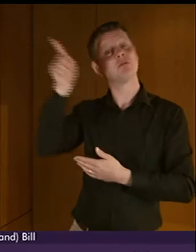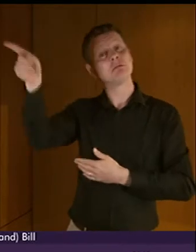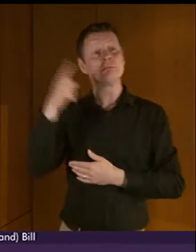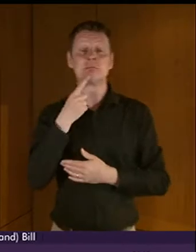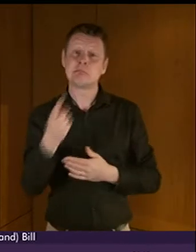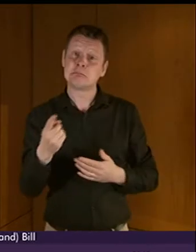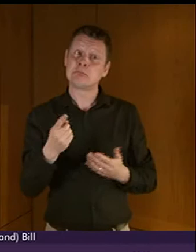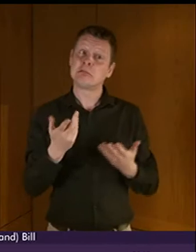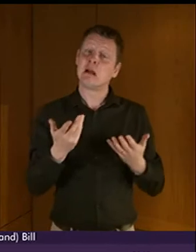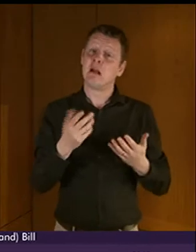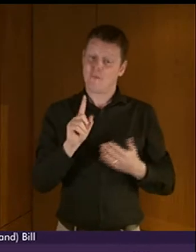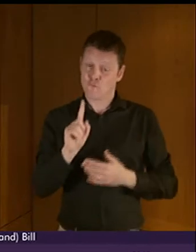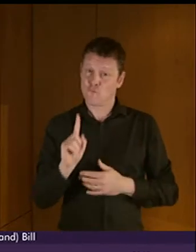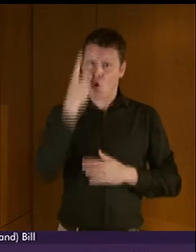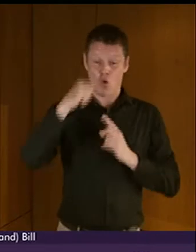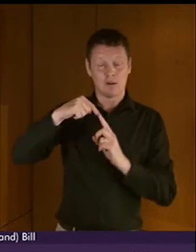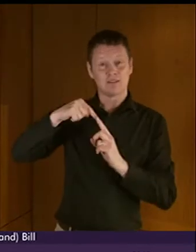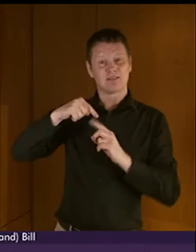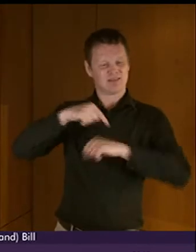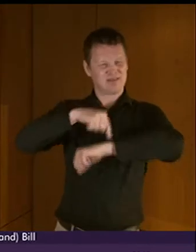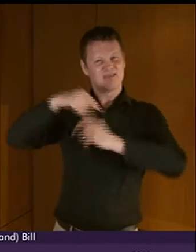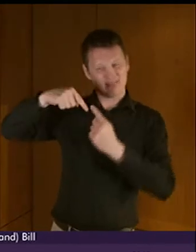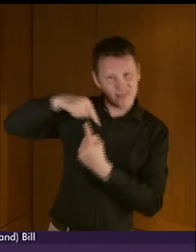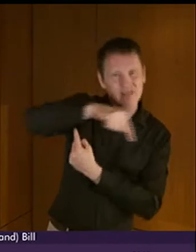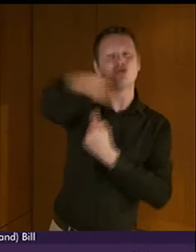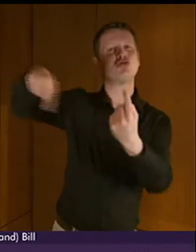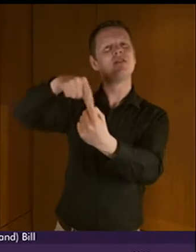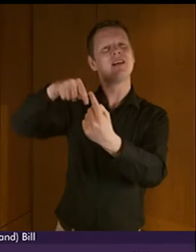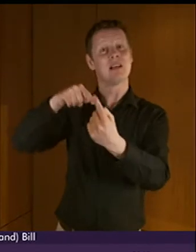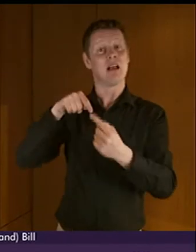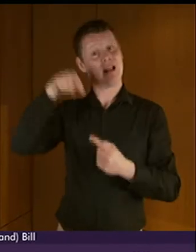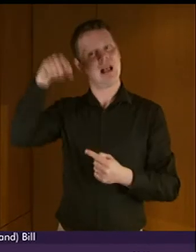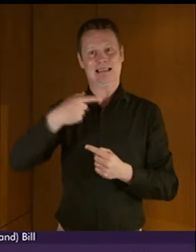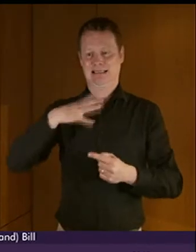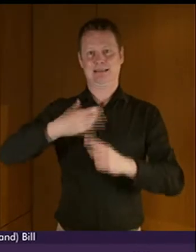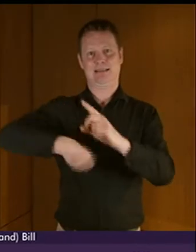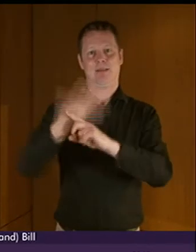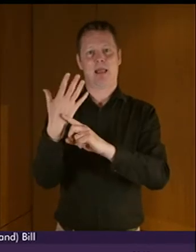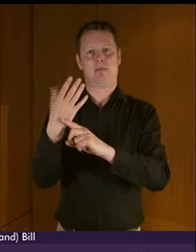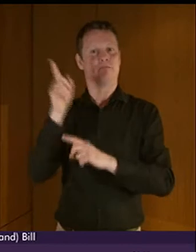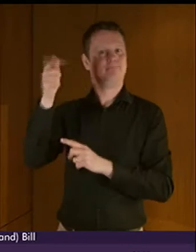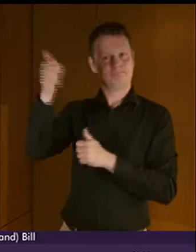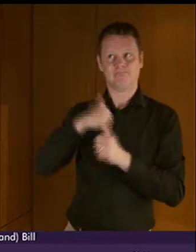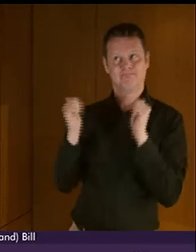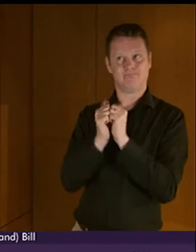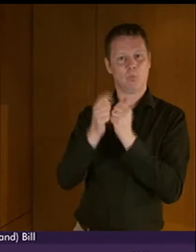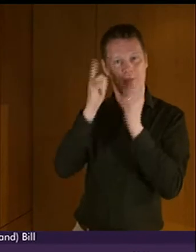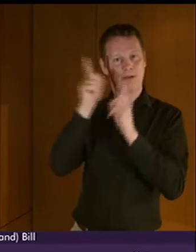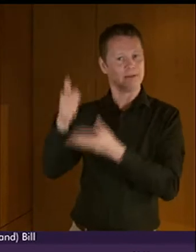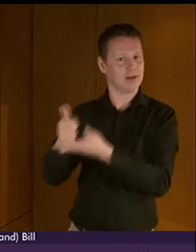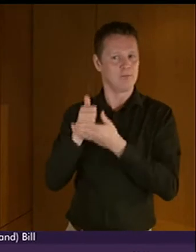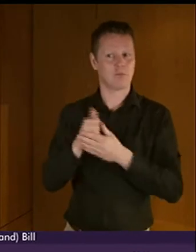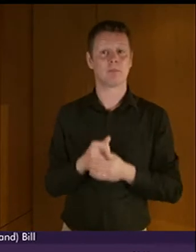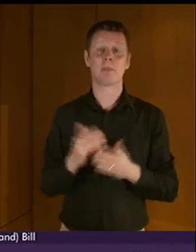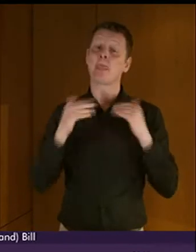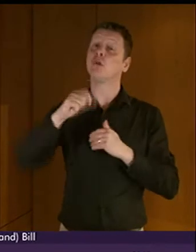collecting information during the first cycle to inform the first performance review will need to be developed. The Scottish Government has also